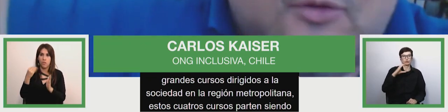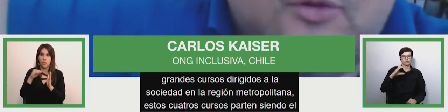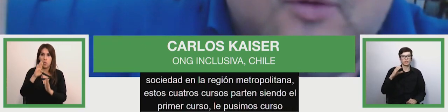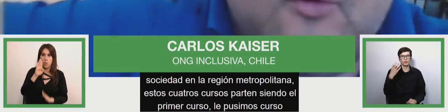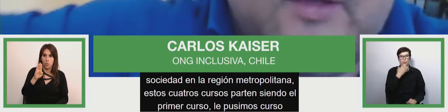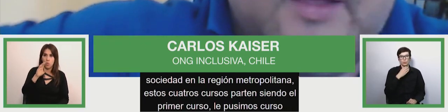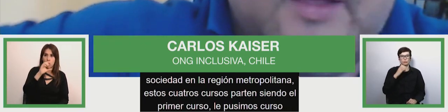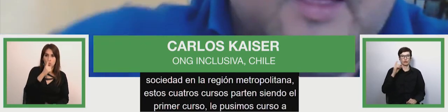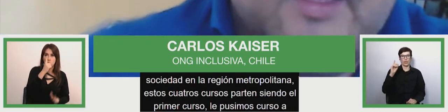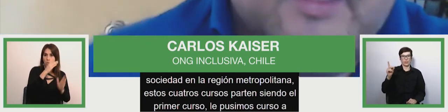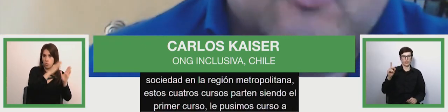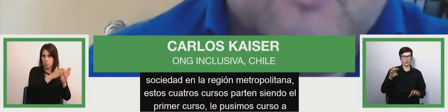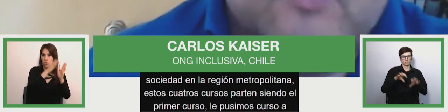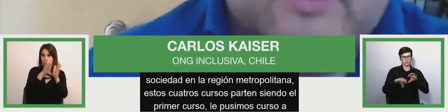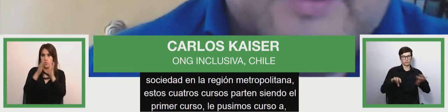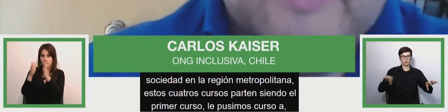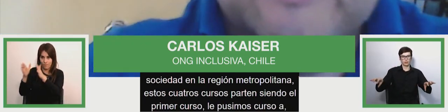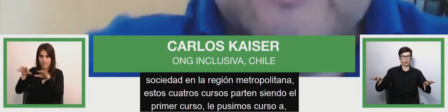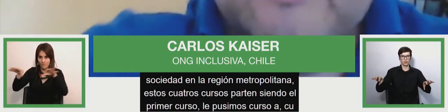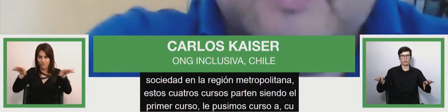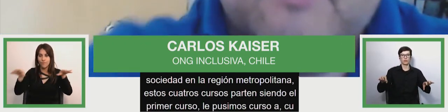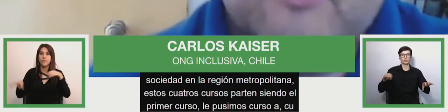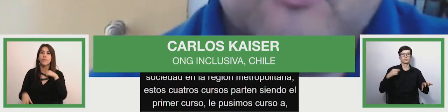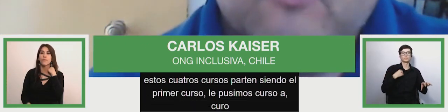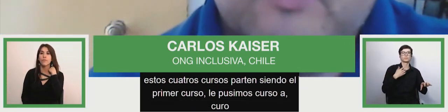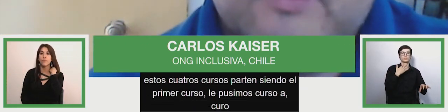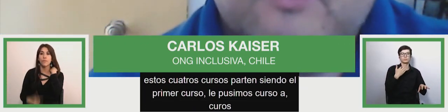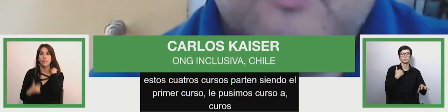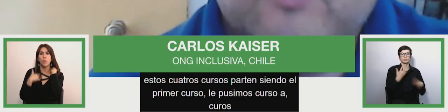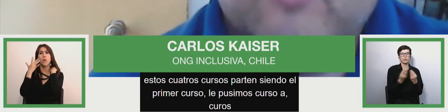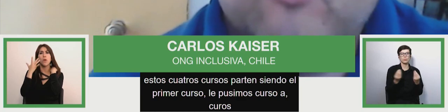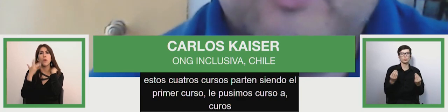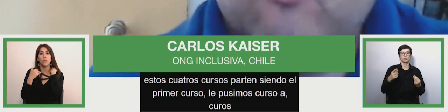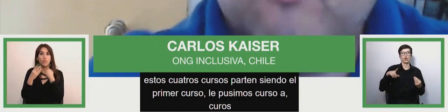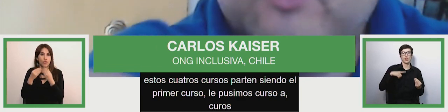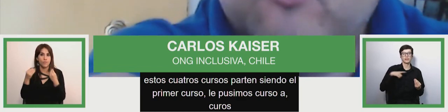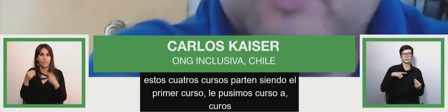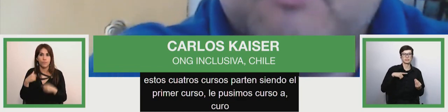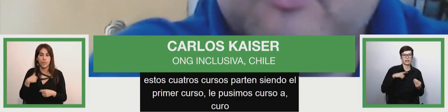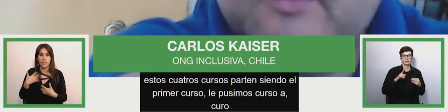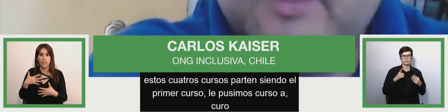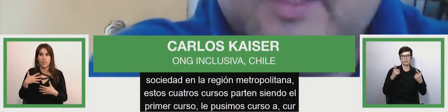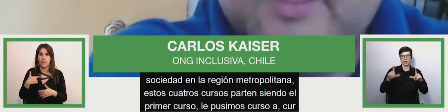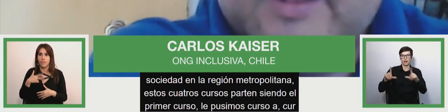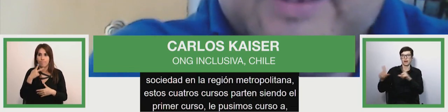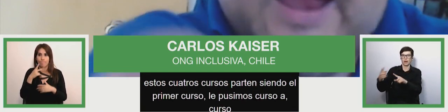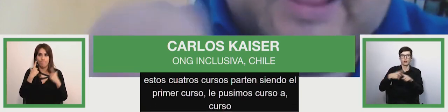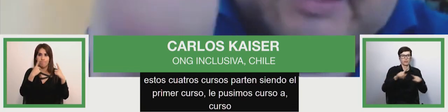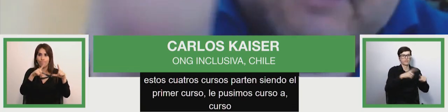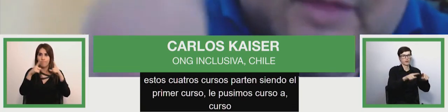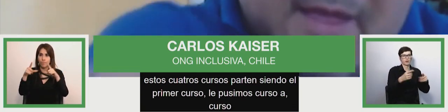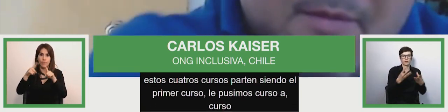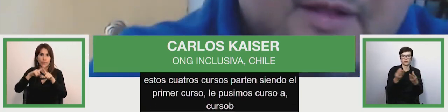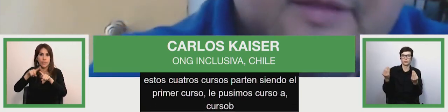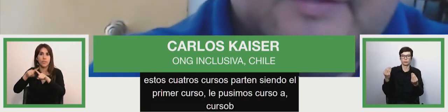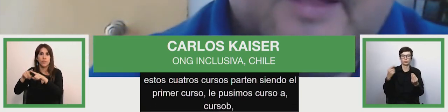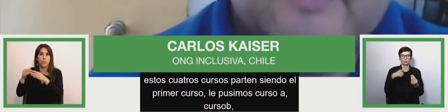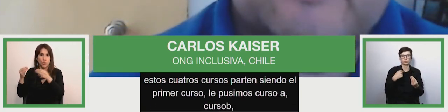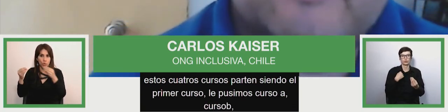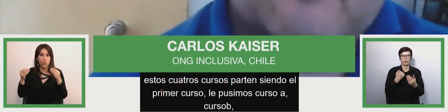area these four courses start the first course the we're very original we put cursor a cursor b courses we're very original